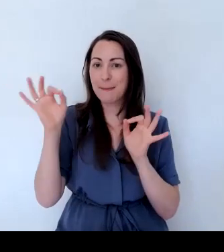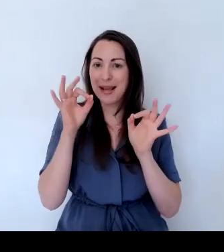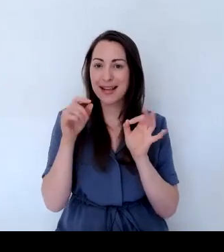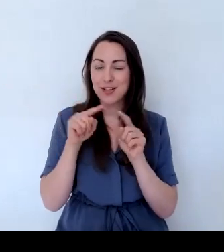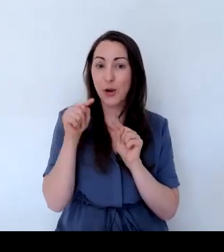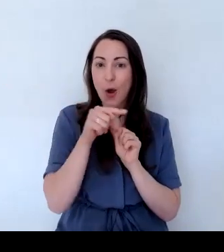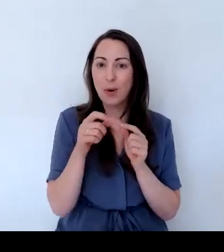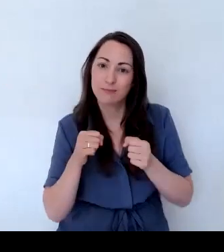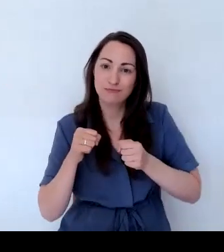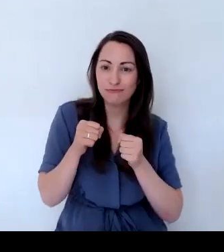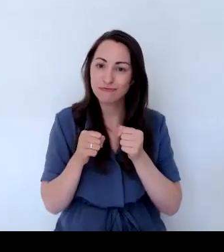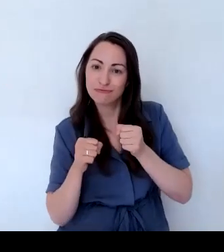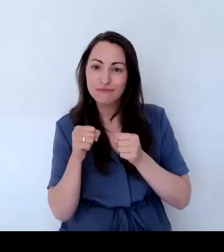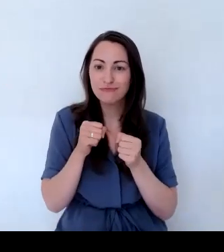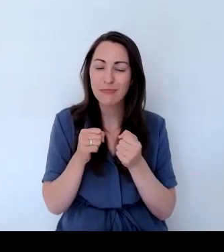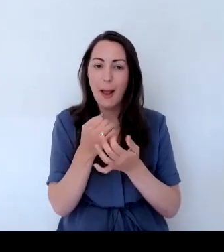for them.